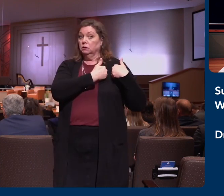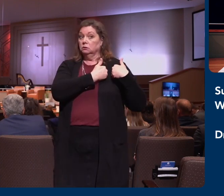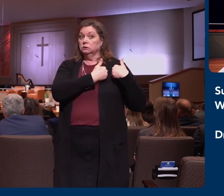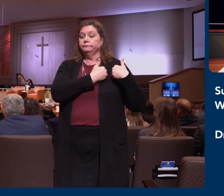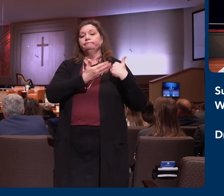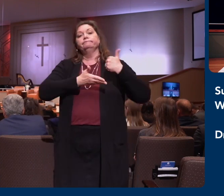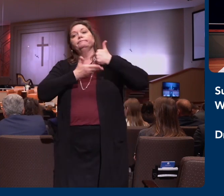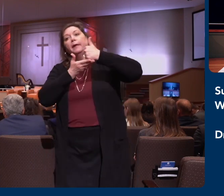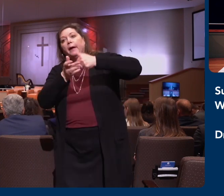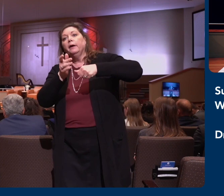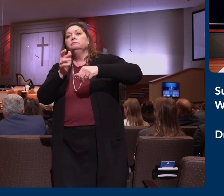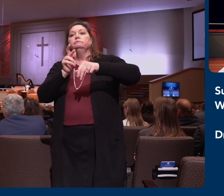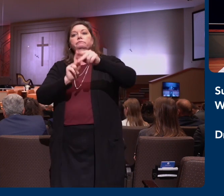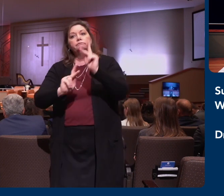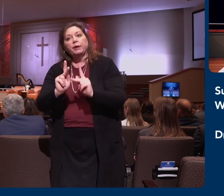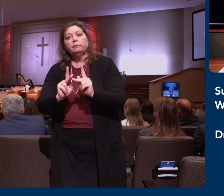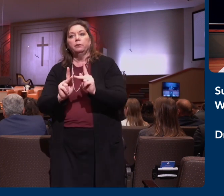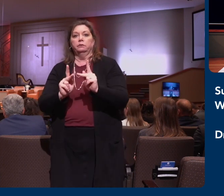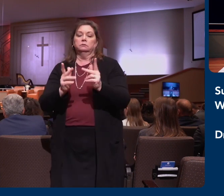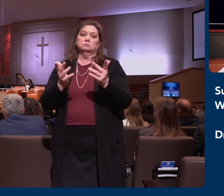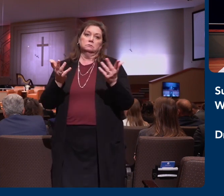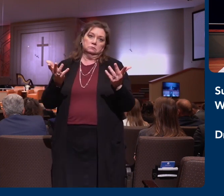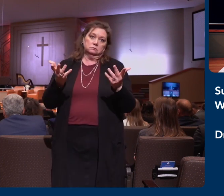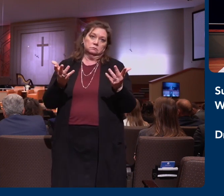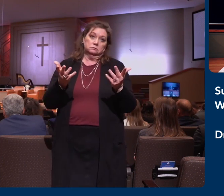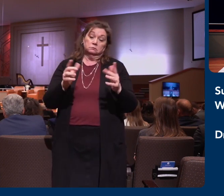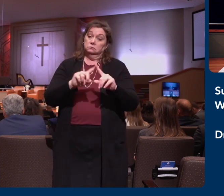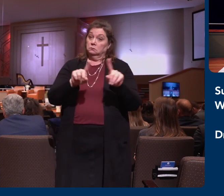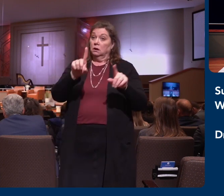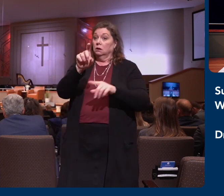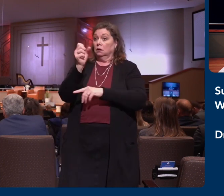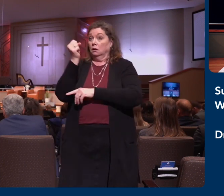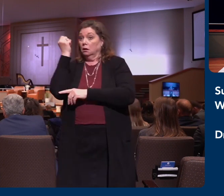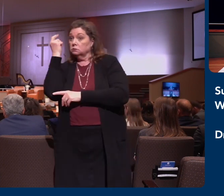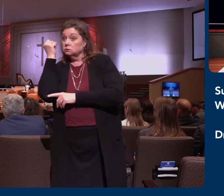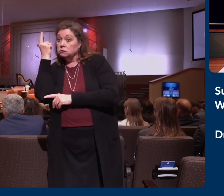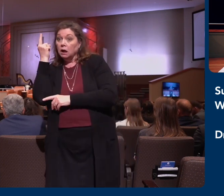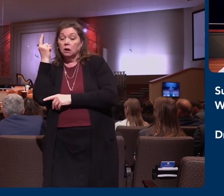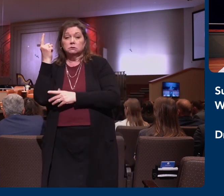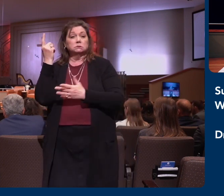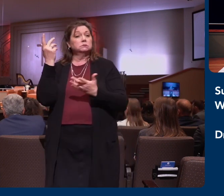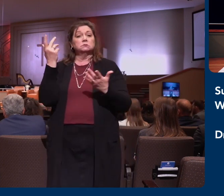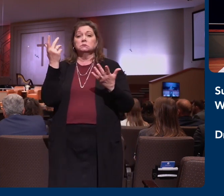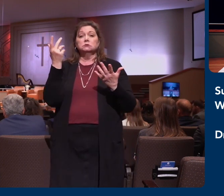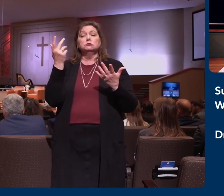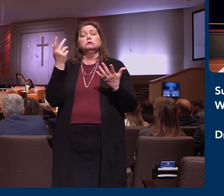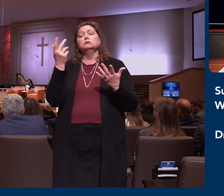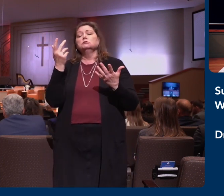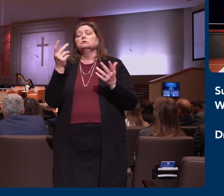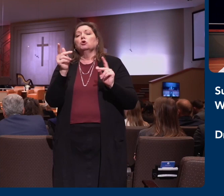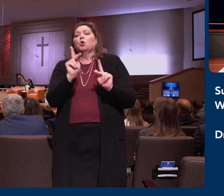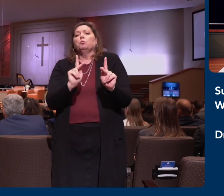And I want you to understand that people are not a means to an end or a tool for your use.